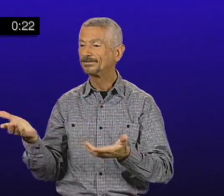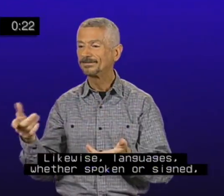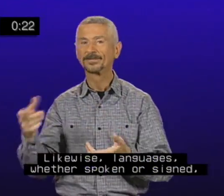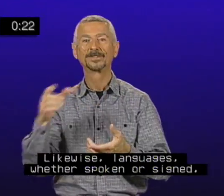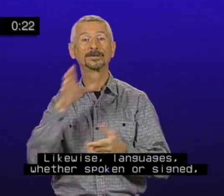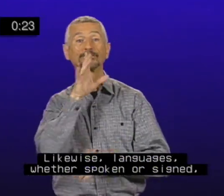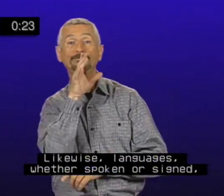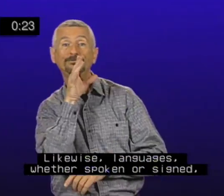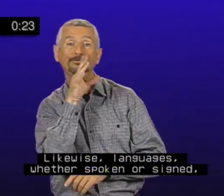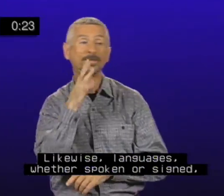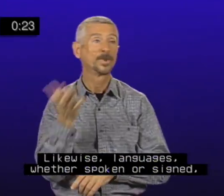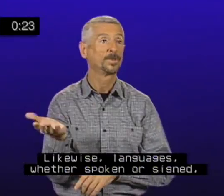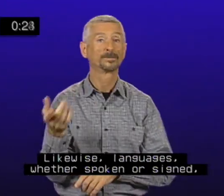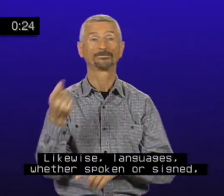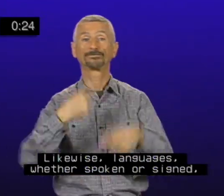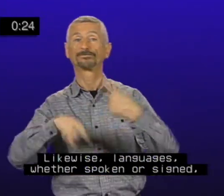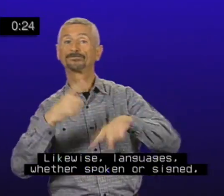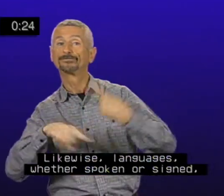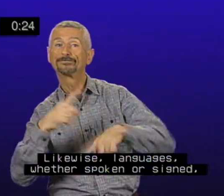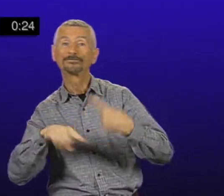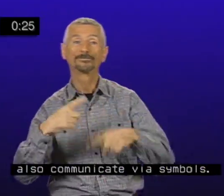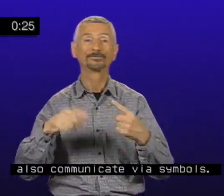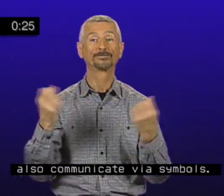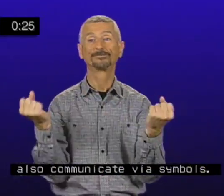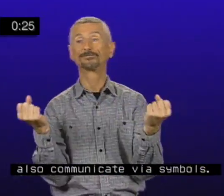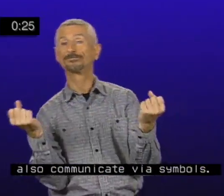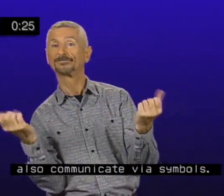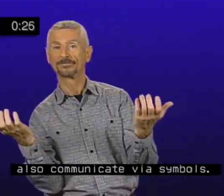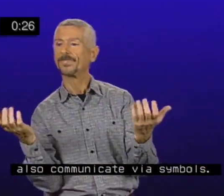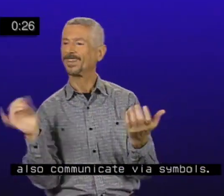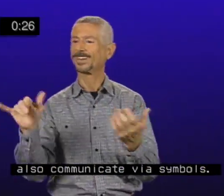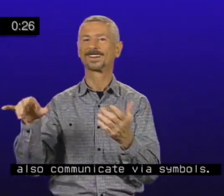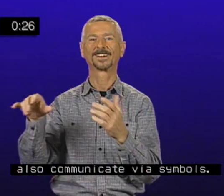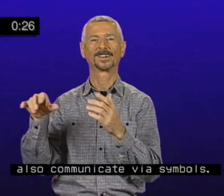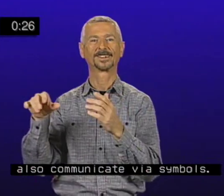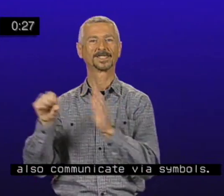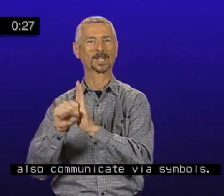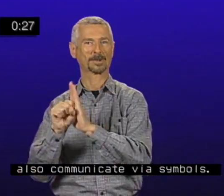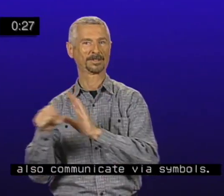Likewise, languages, whether spoken or signed, also communicate via symbols.